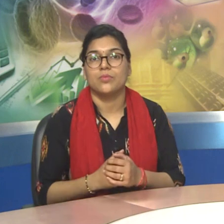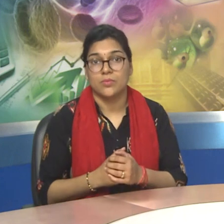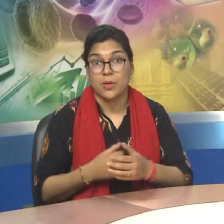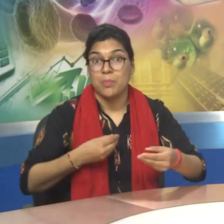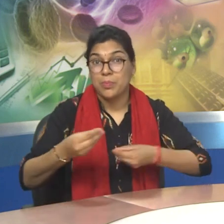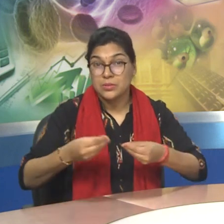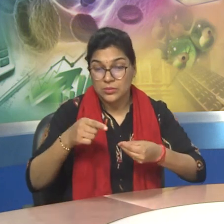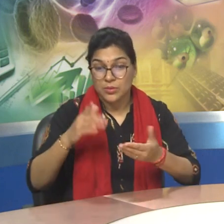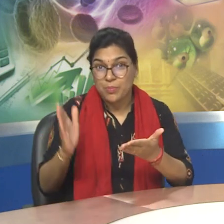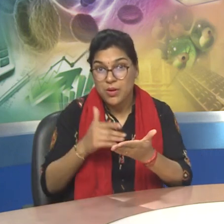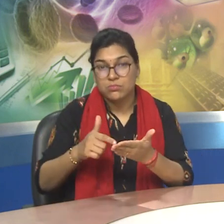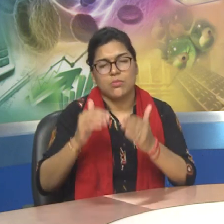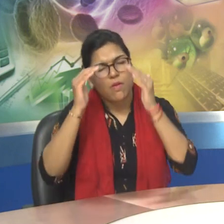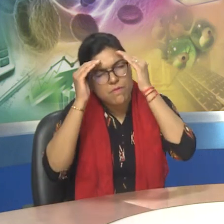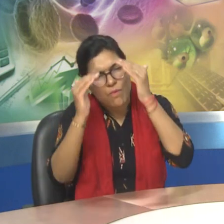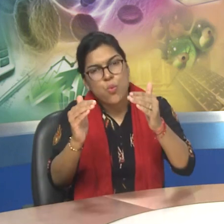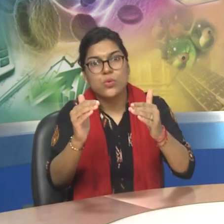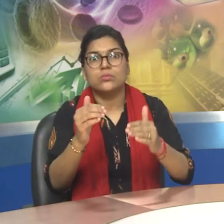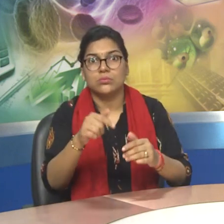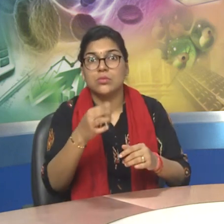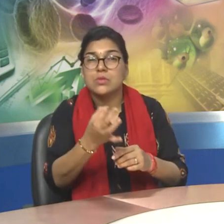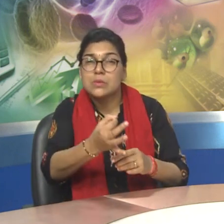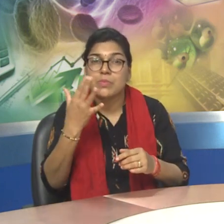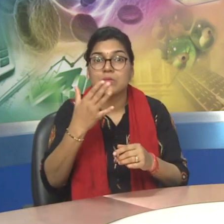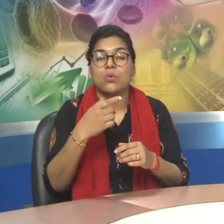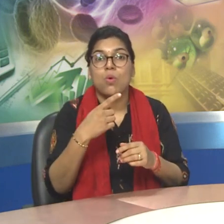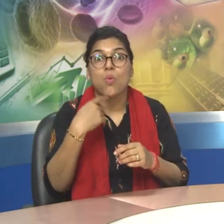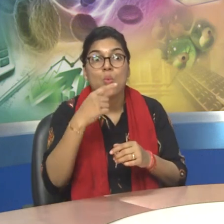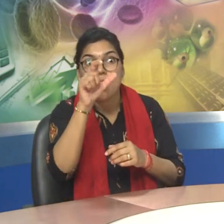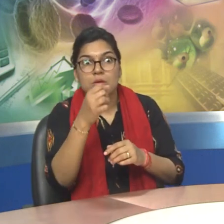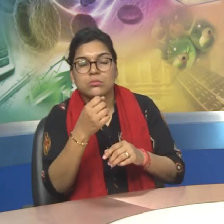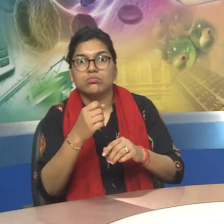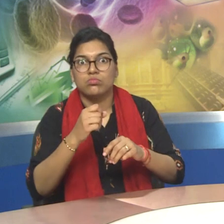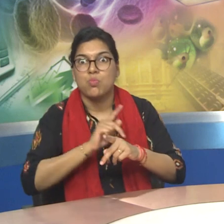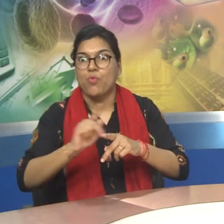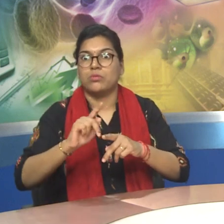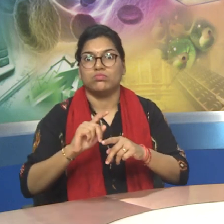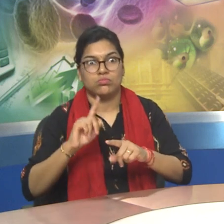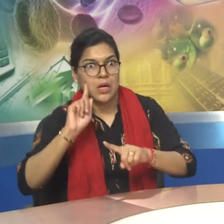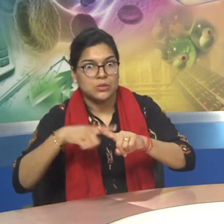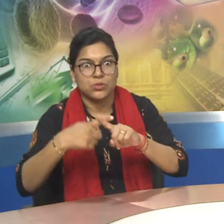So they are the professionals who are